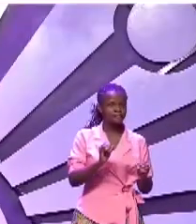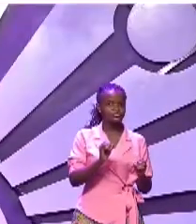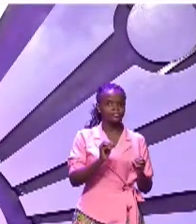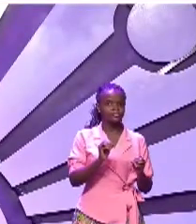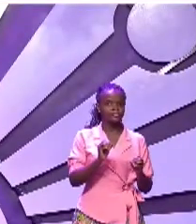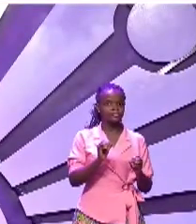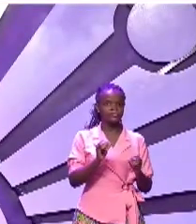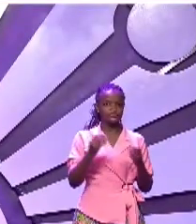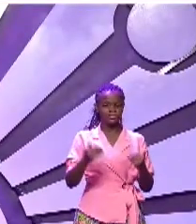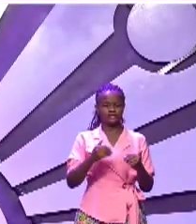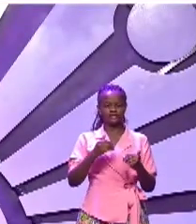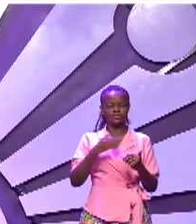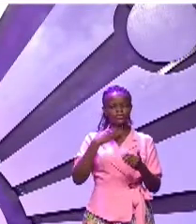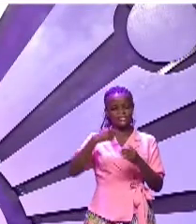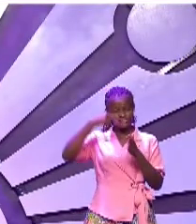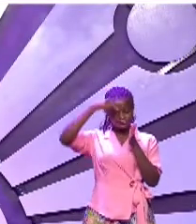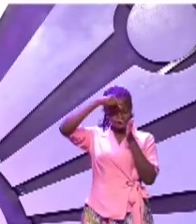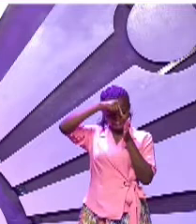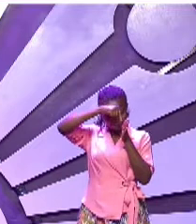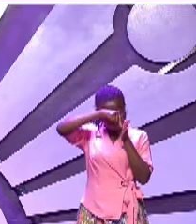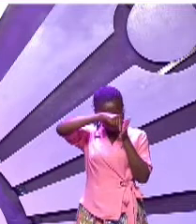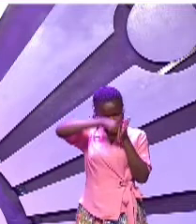I want to last